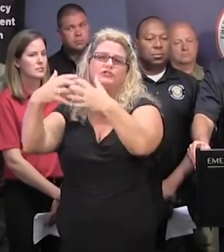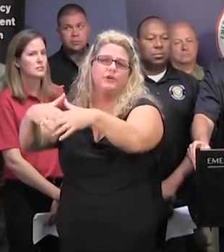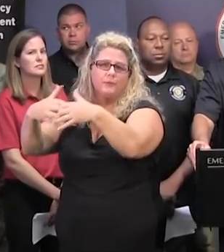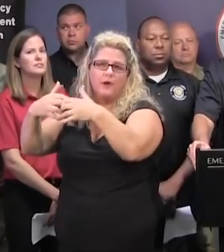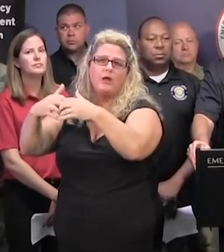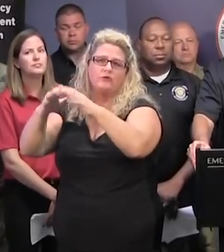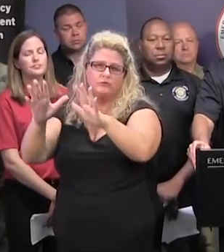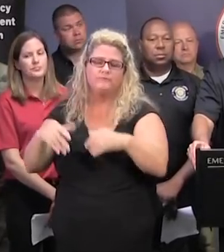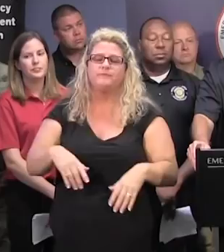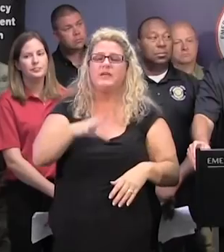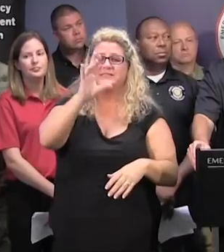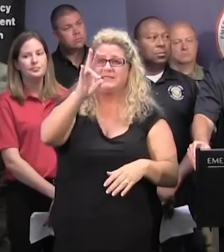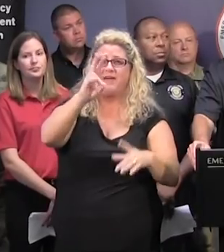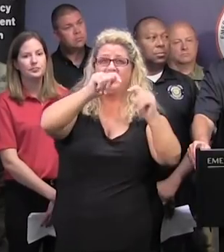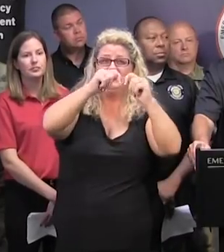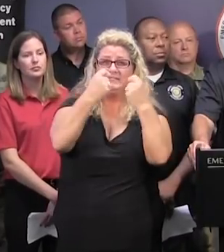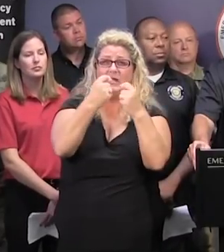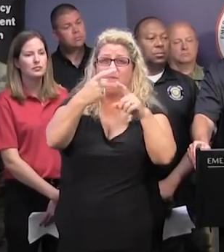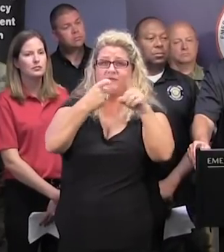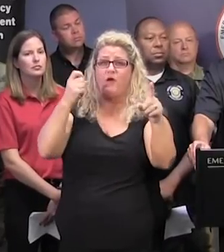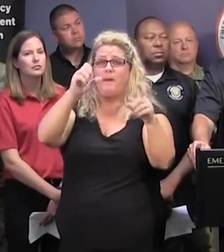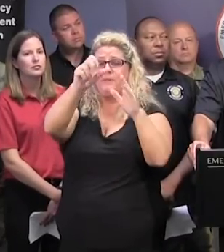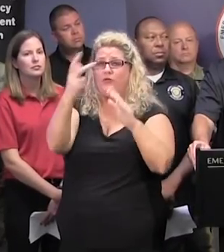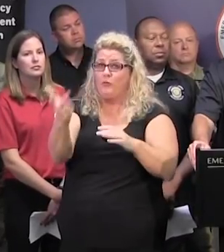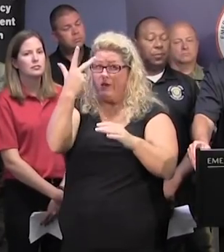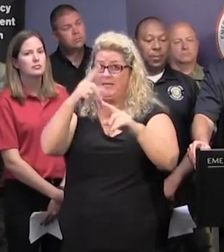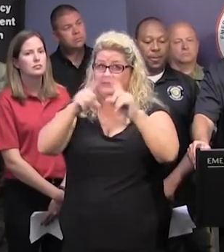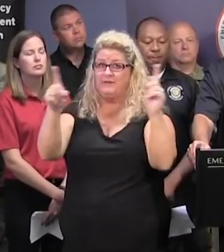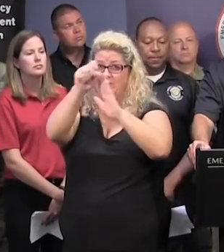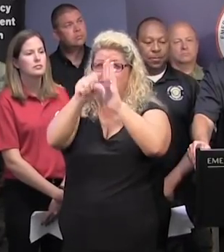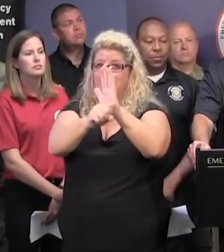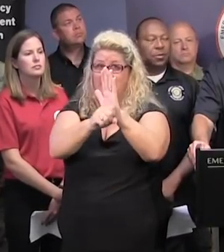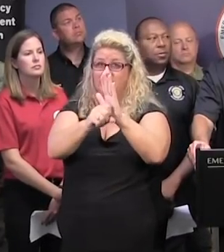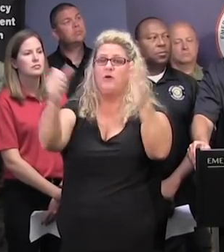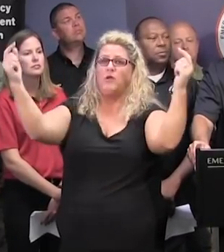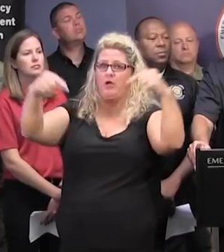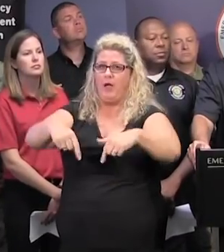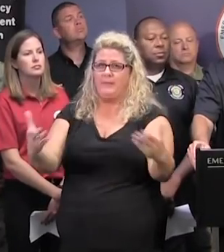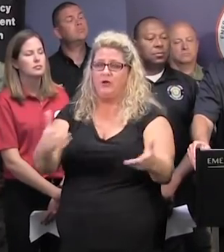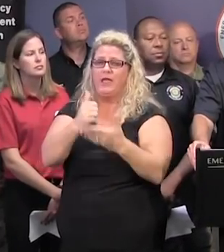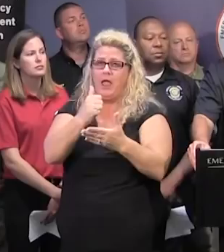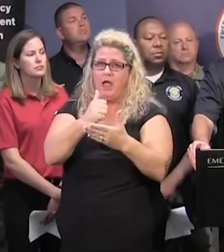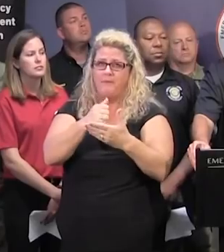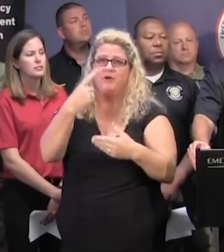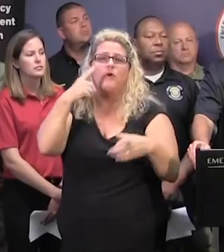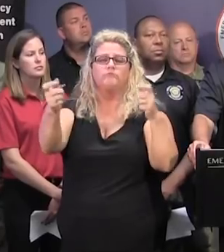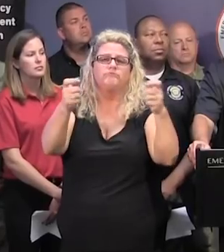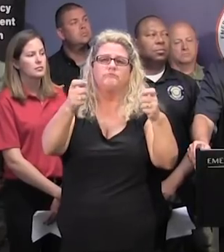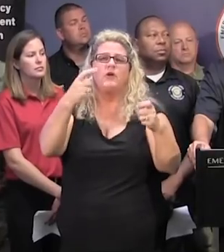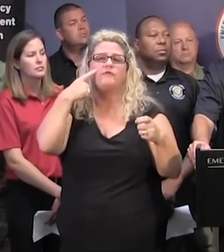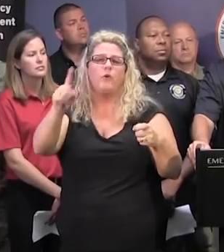got seven teams from three different states that are on the ground or will be on the ground this afternoon in incident management, swift water